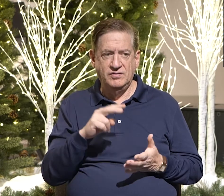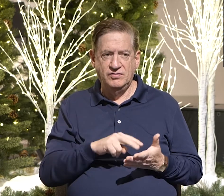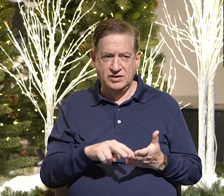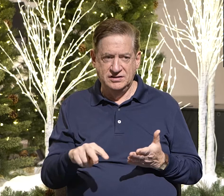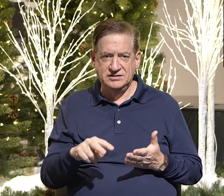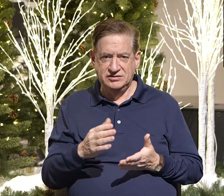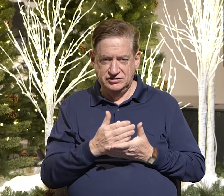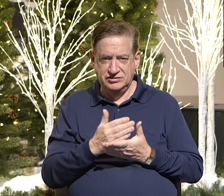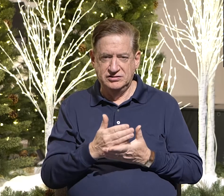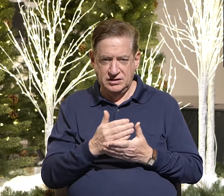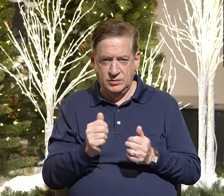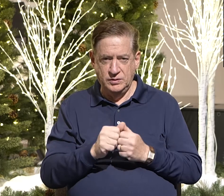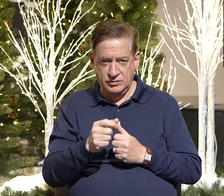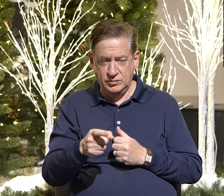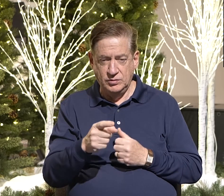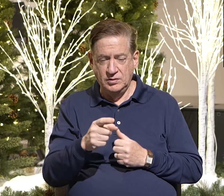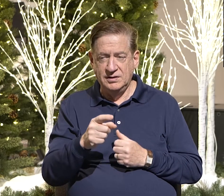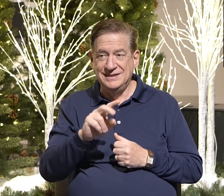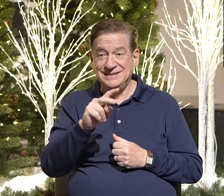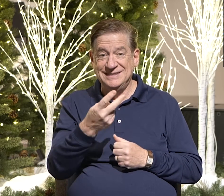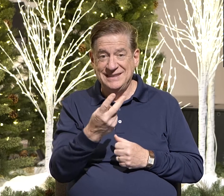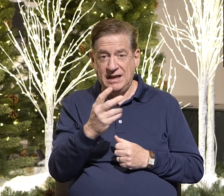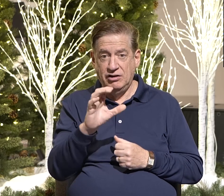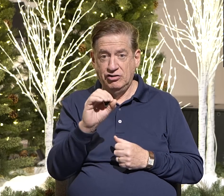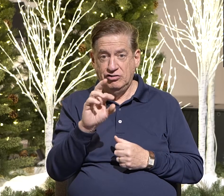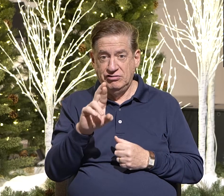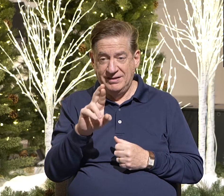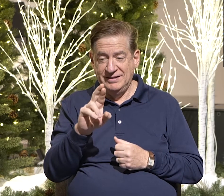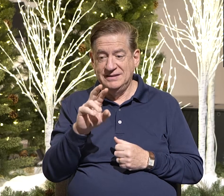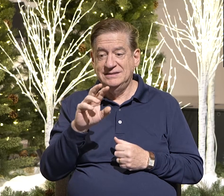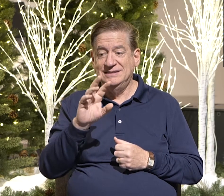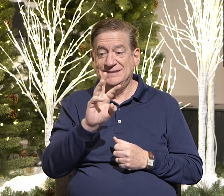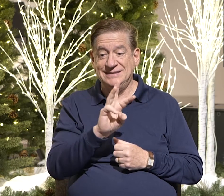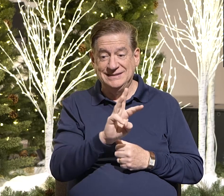2 Corinthians 2, I'm sorry, 2 Corinthians 6, 1 through 2.